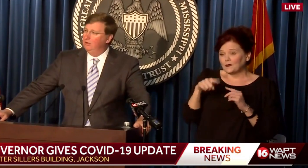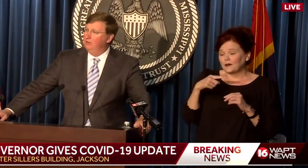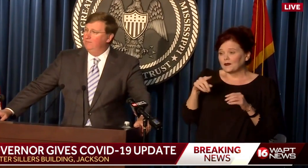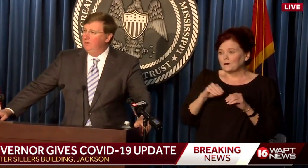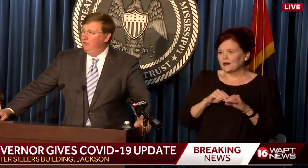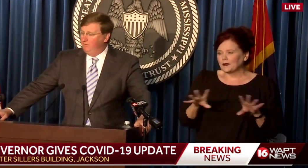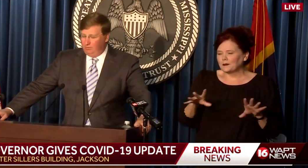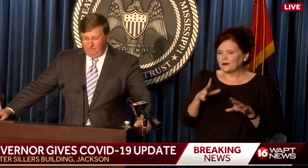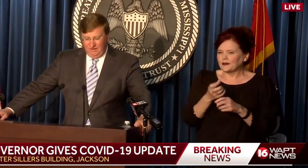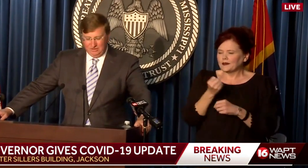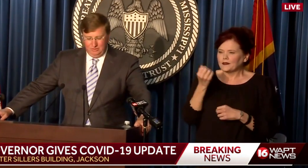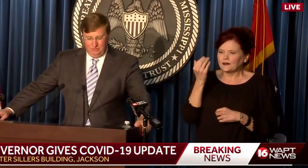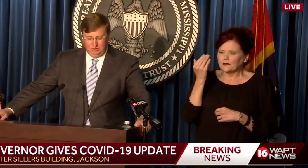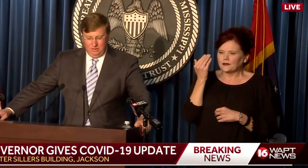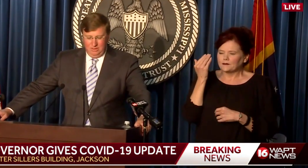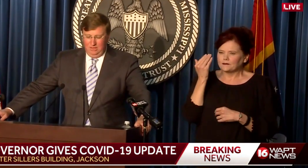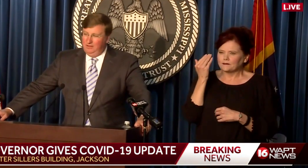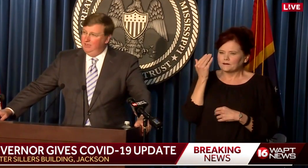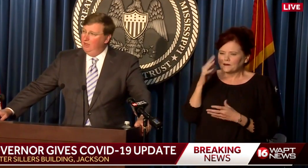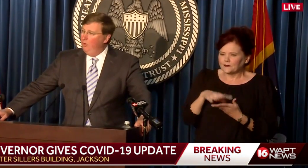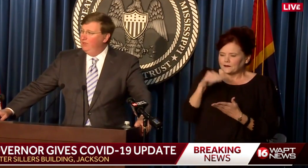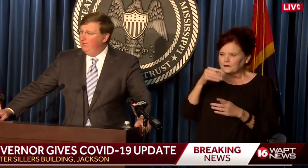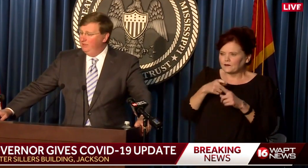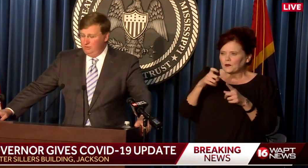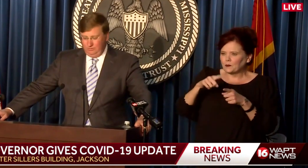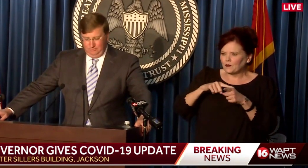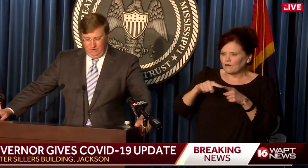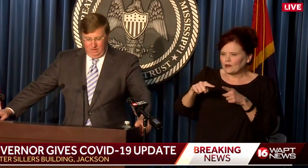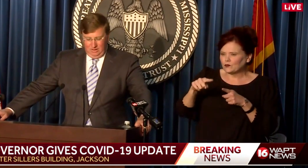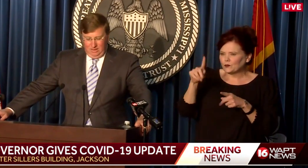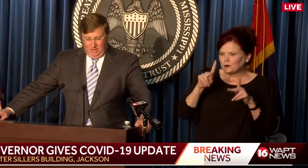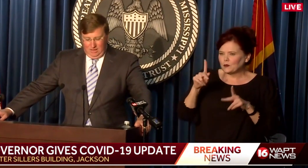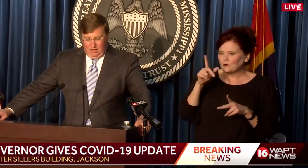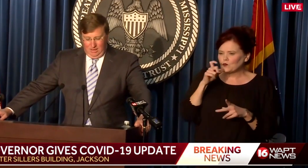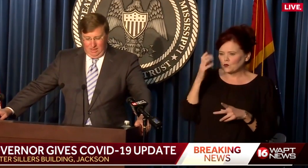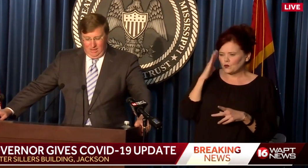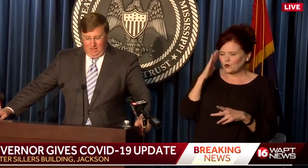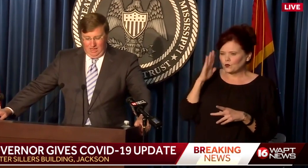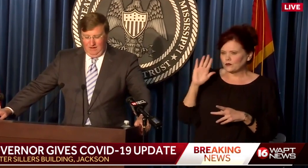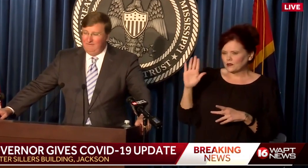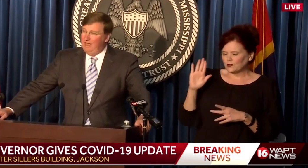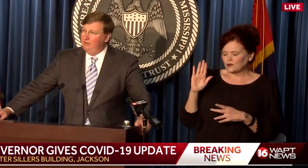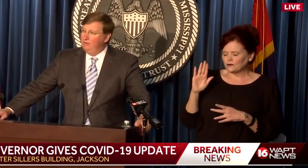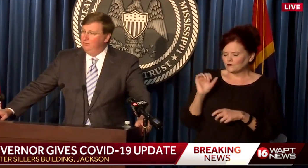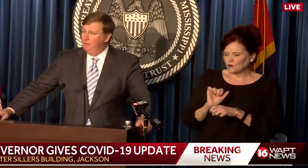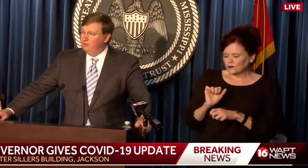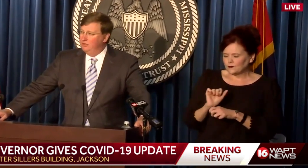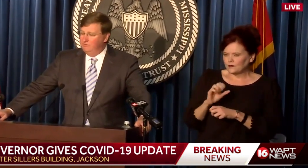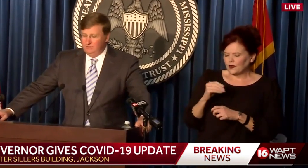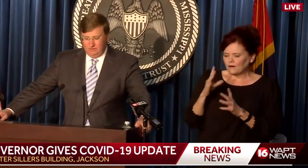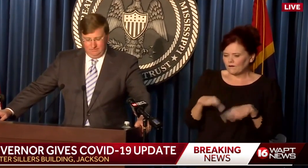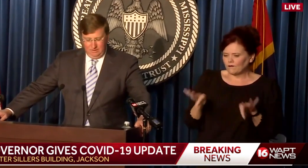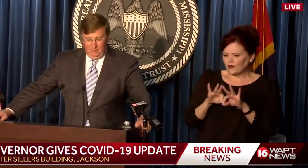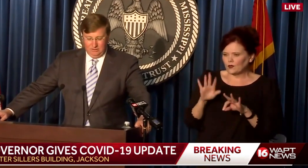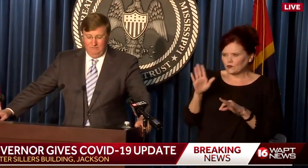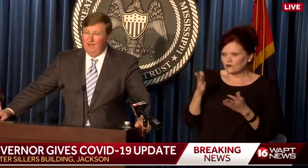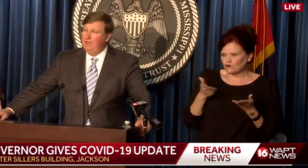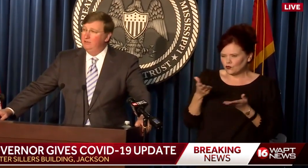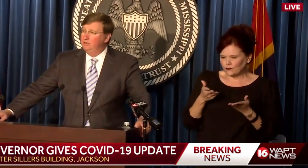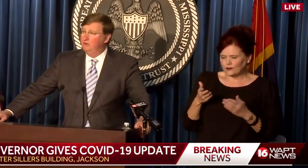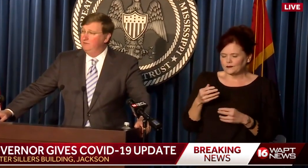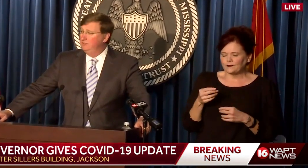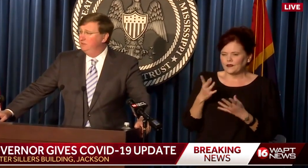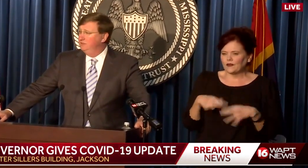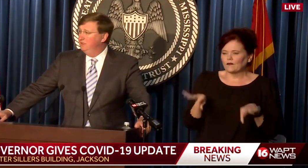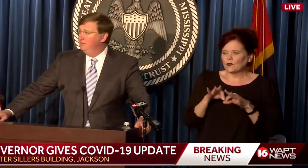been getting to learn from professionals that know what they do, and I value their service. I also